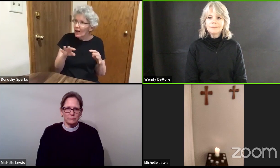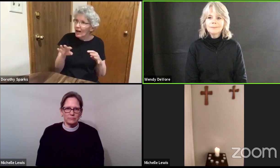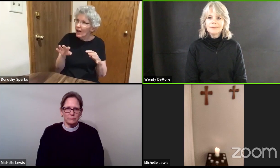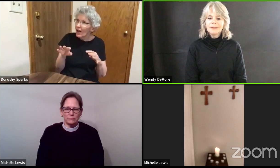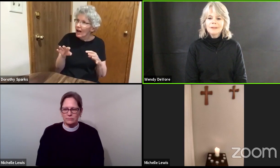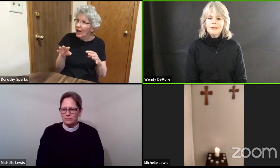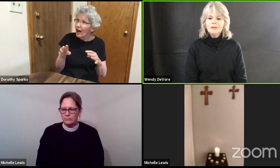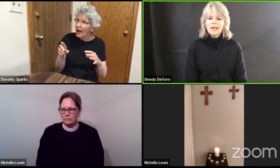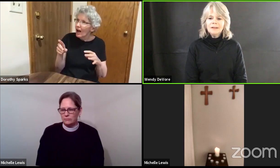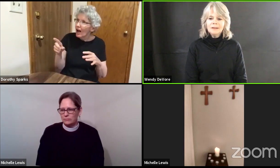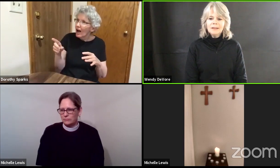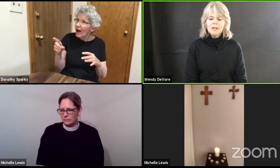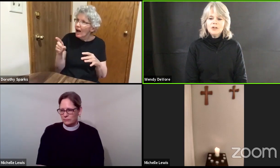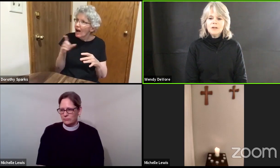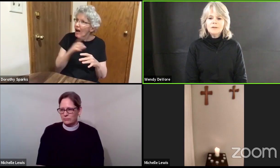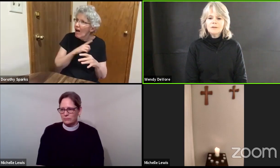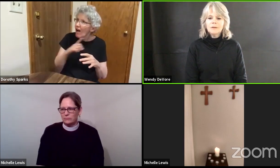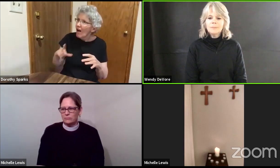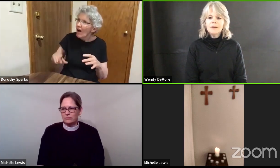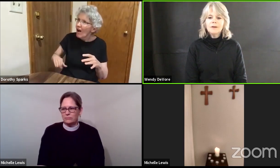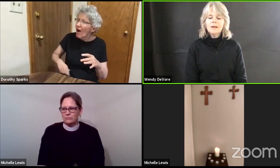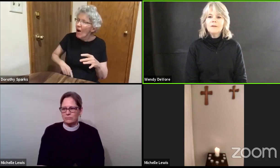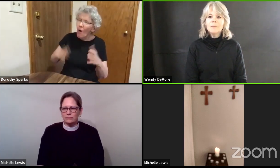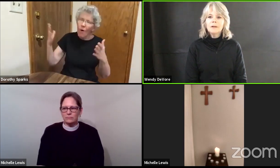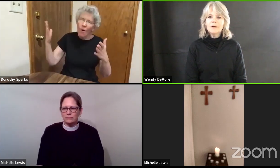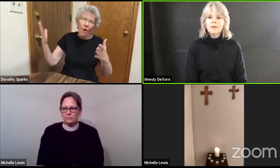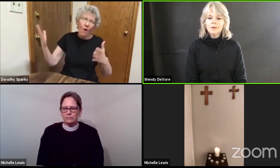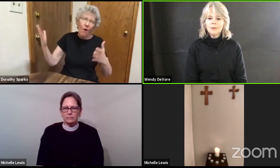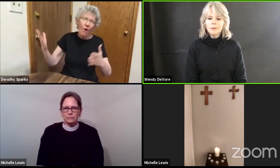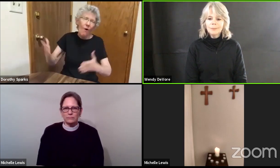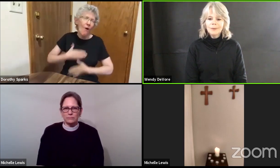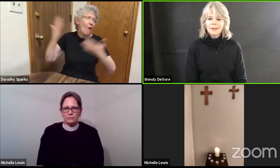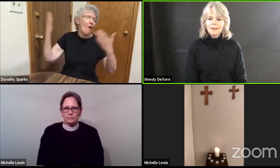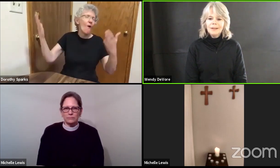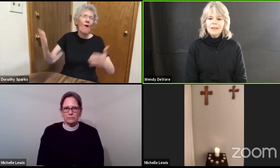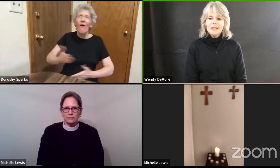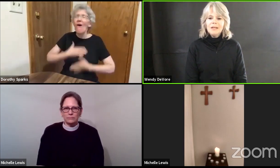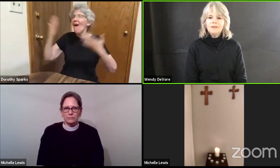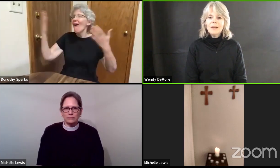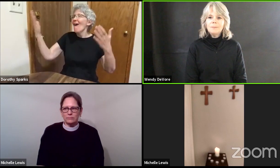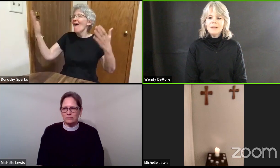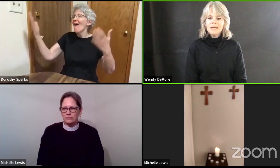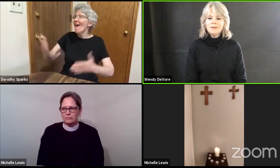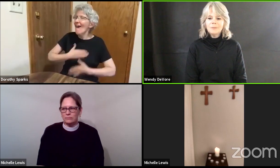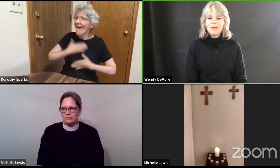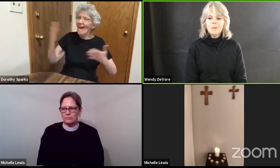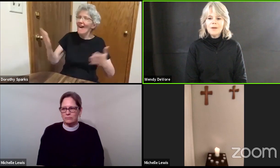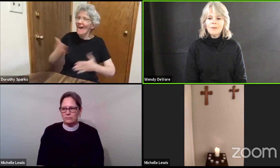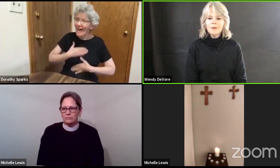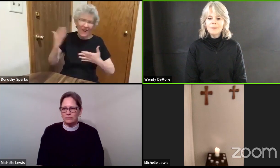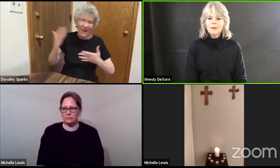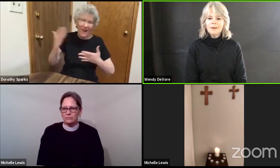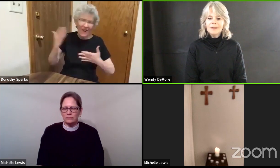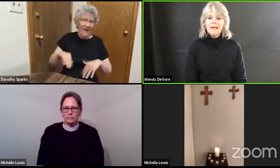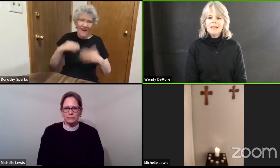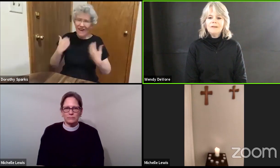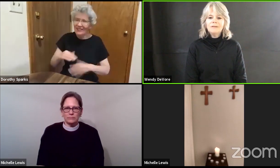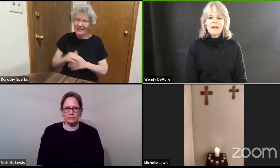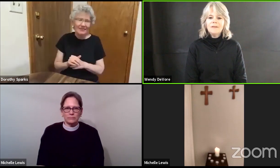suddenly Jesus appeared in the middle of the group he said peace be with you and he said